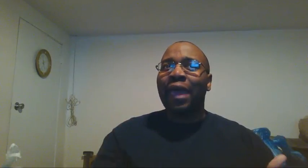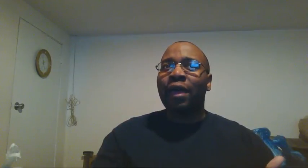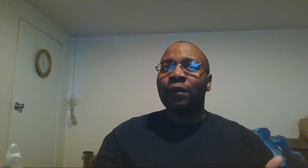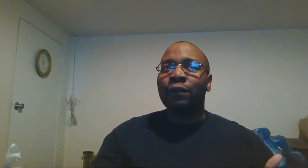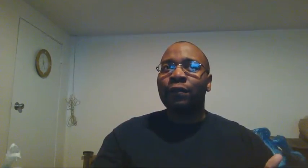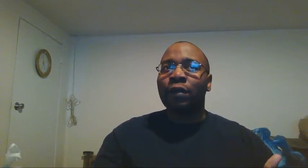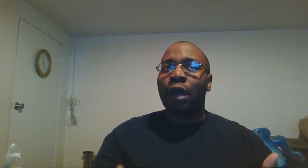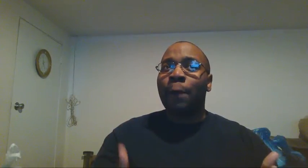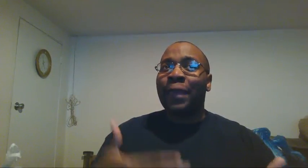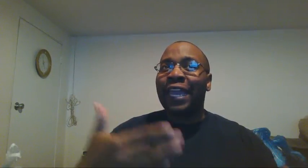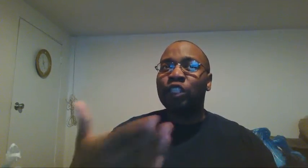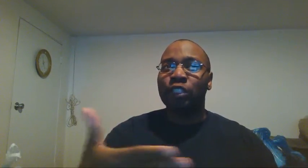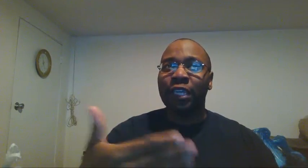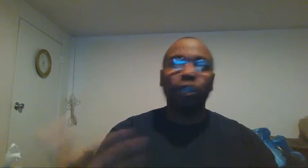a patience issue